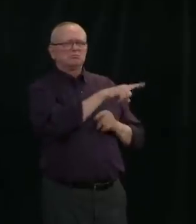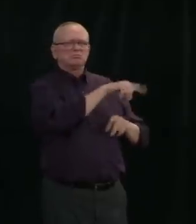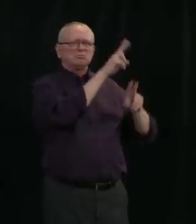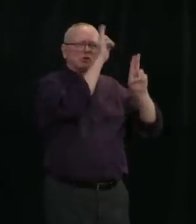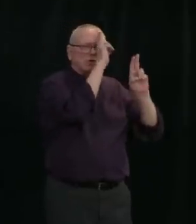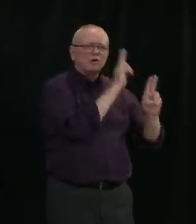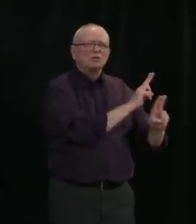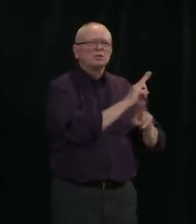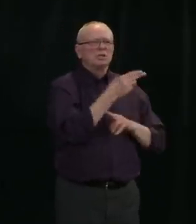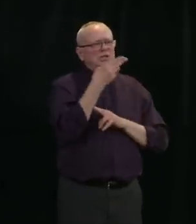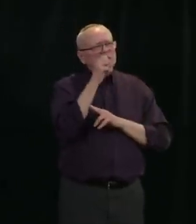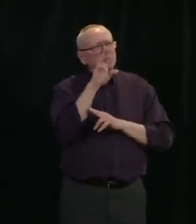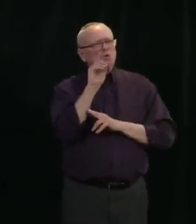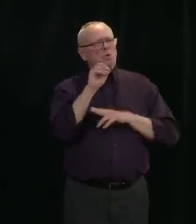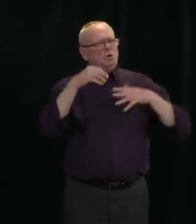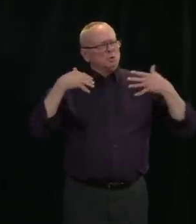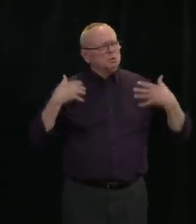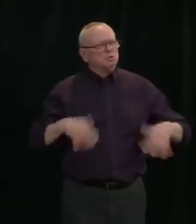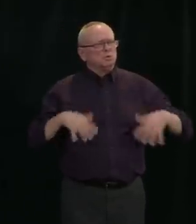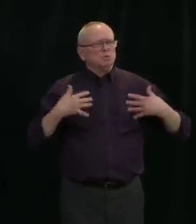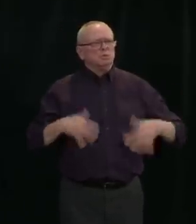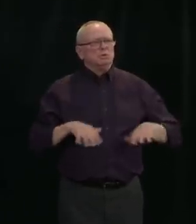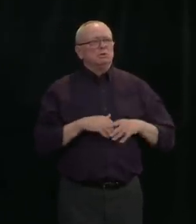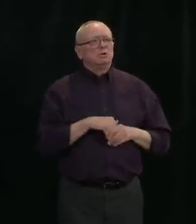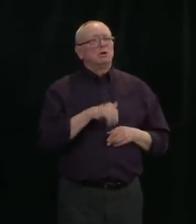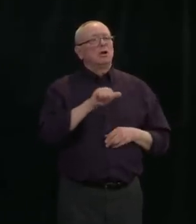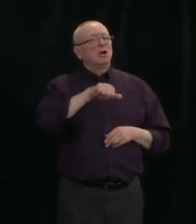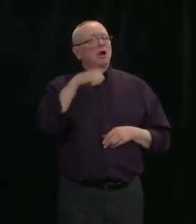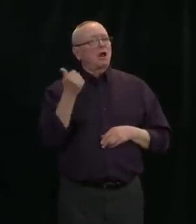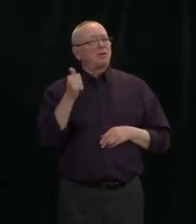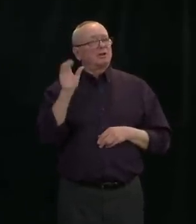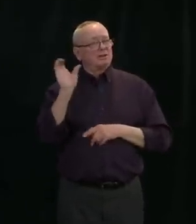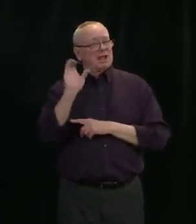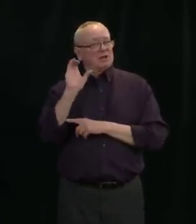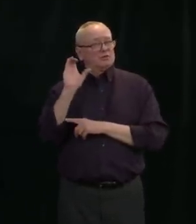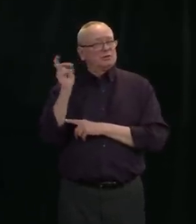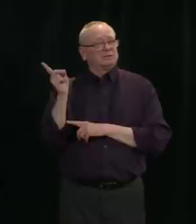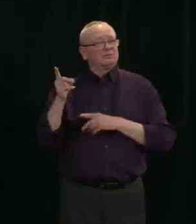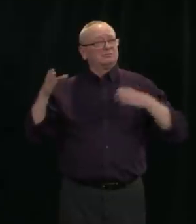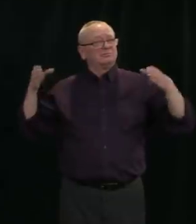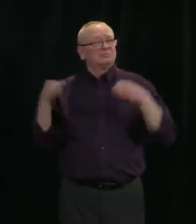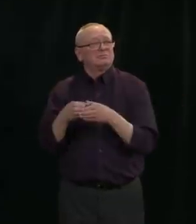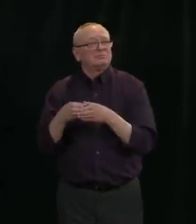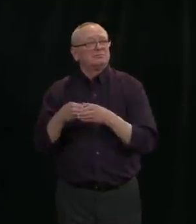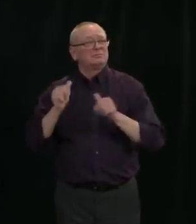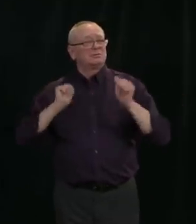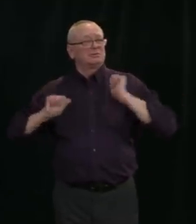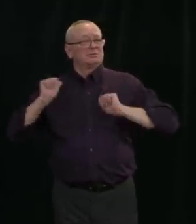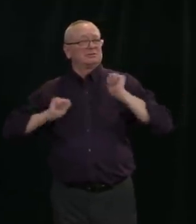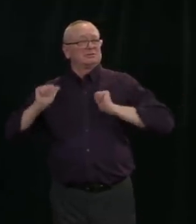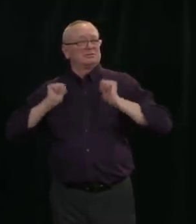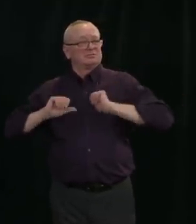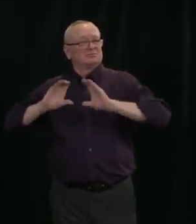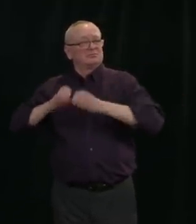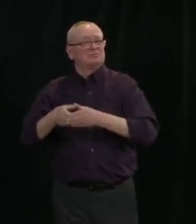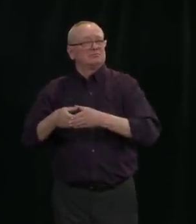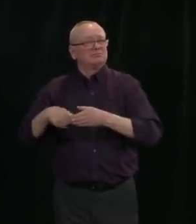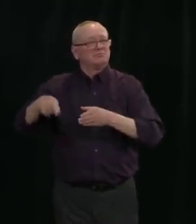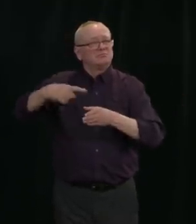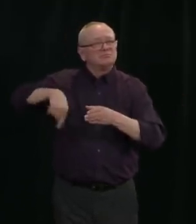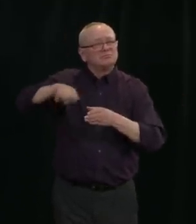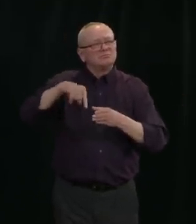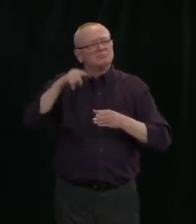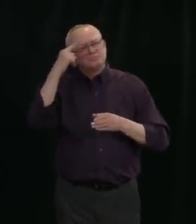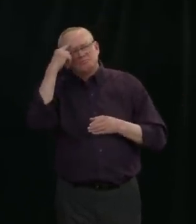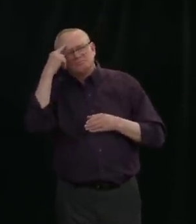members of the International Alliance of Theatrical Stage Employees teaming up with Costume Alchemy to assemble a team of home-based